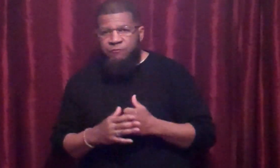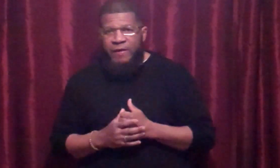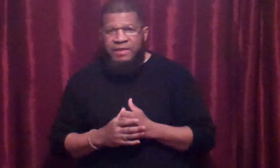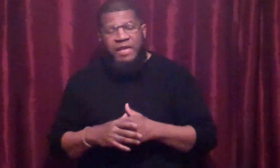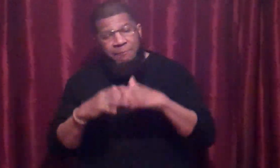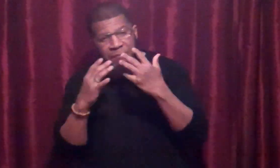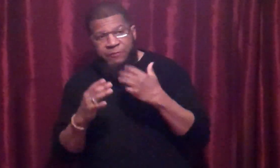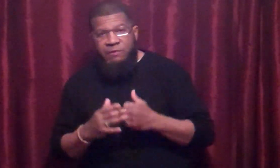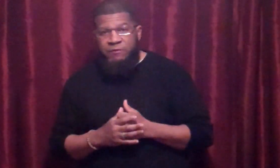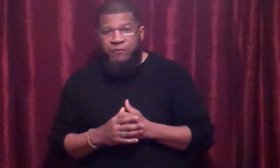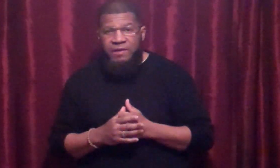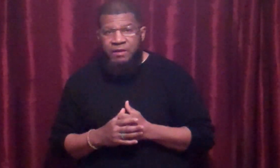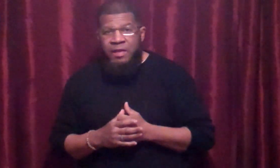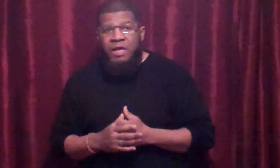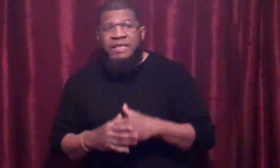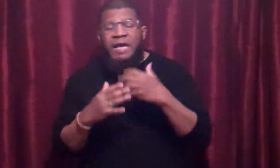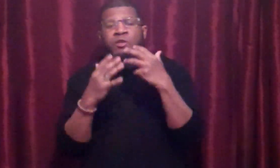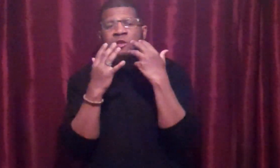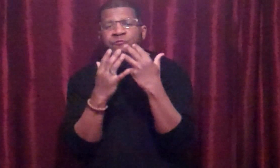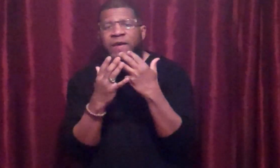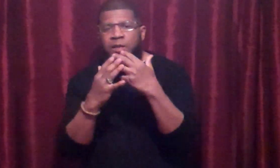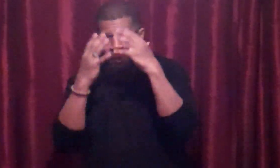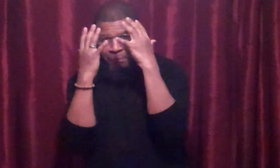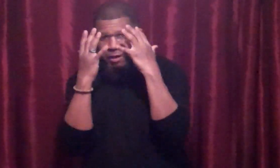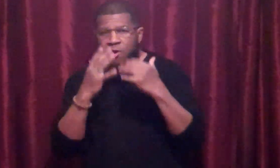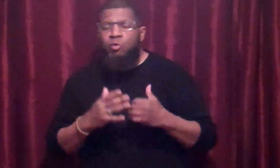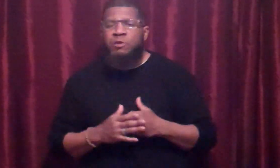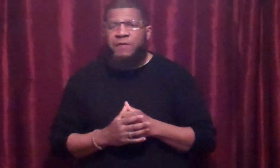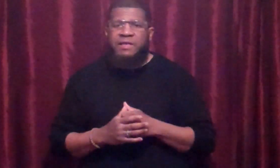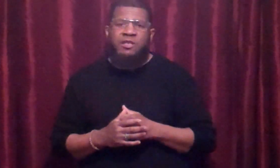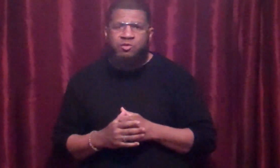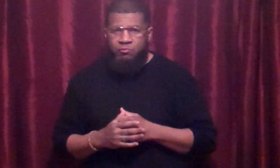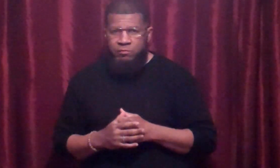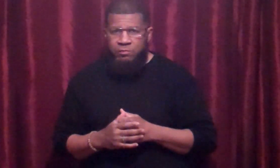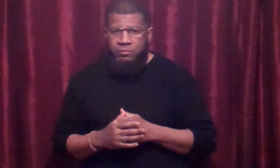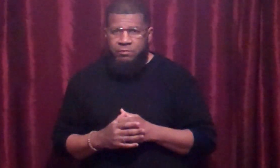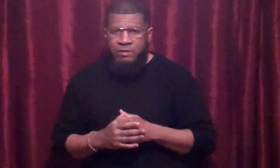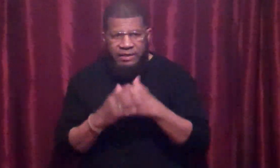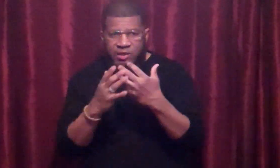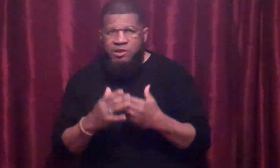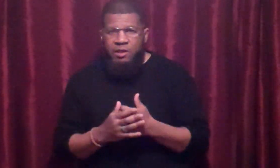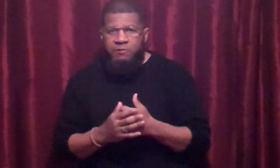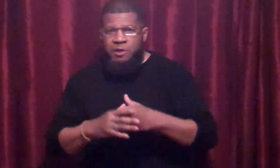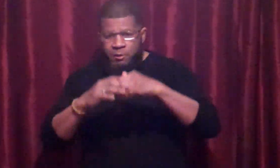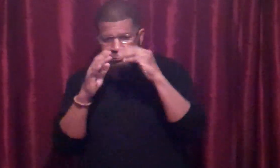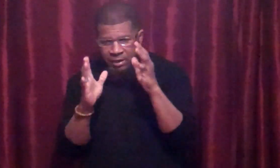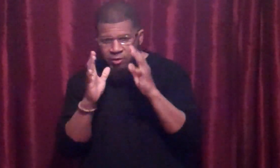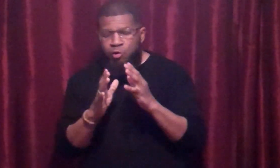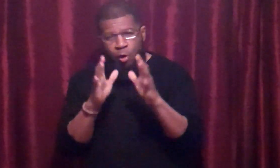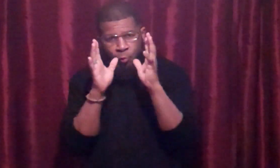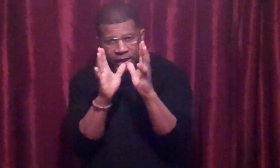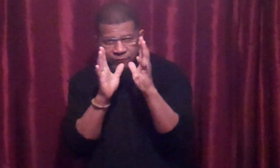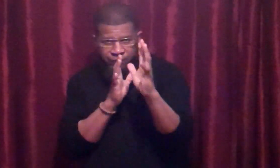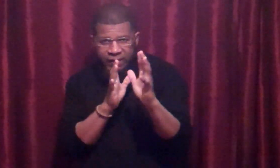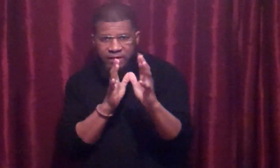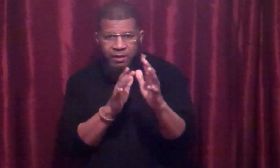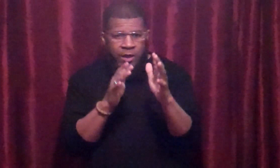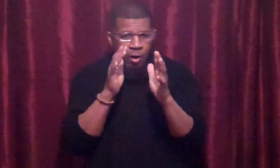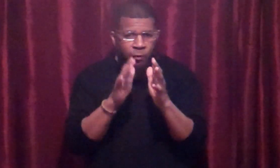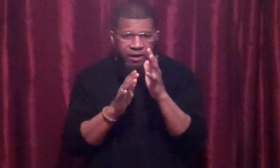defending, a method of defending that I could defend bare-knuckle if I needed to. Not just gloves, bare-knuckle, a way of defending, a way